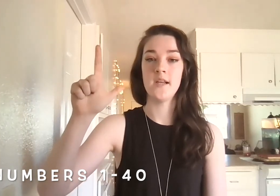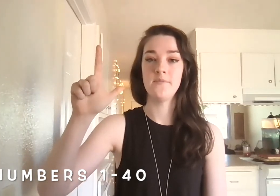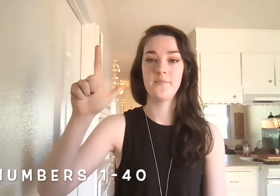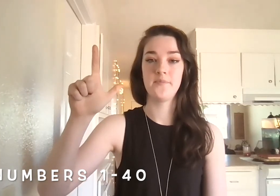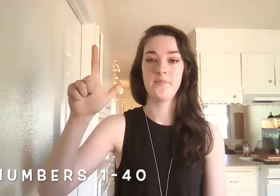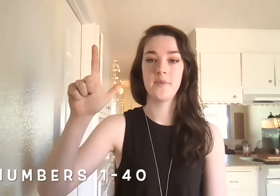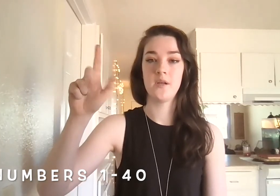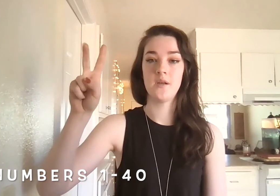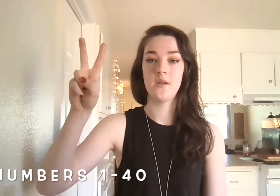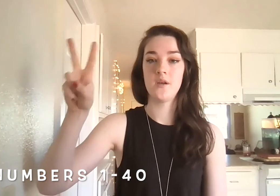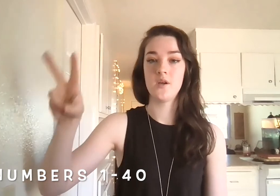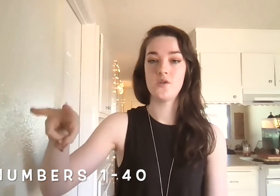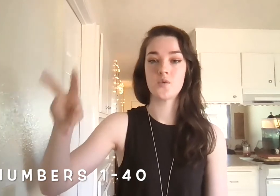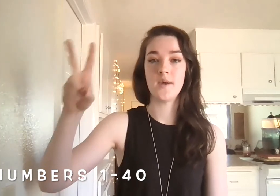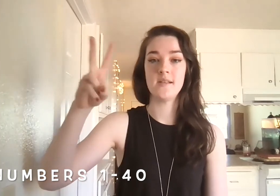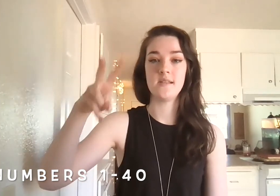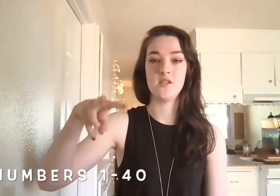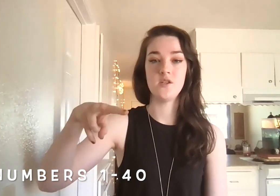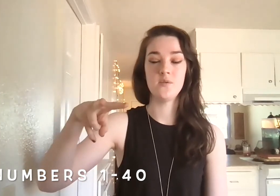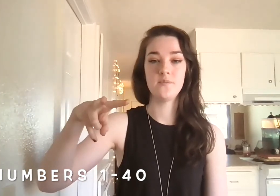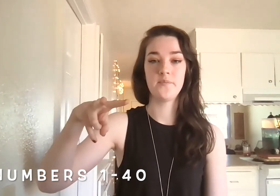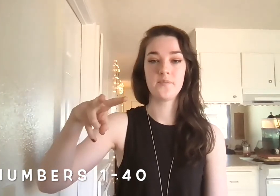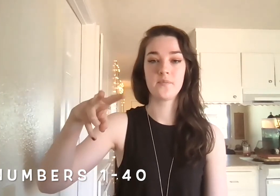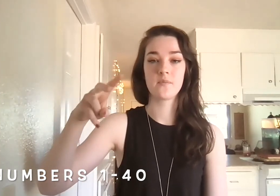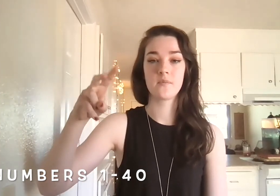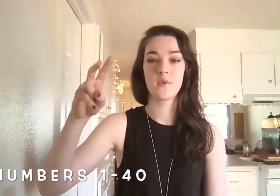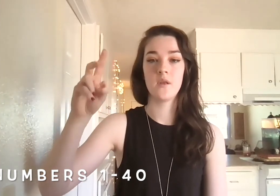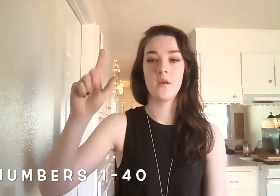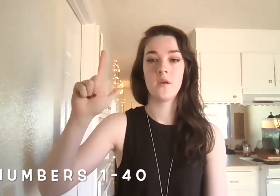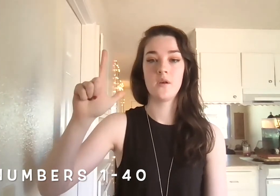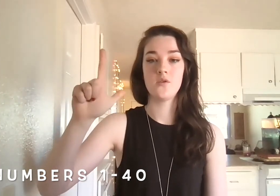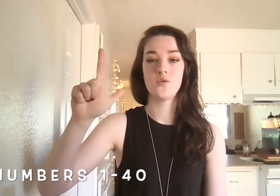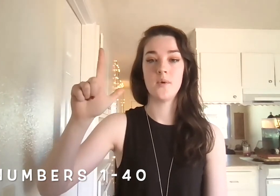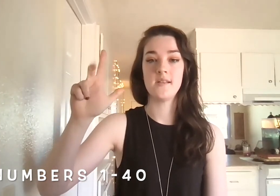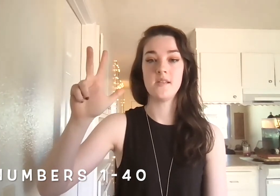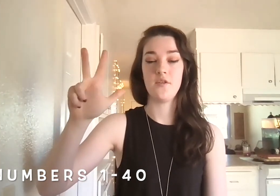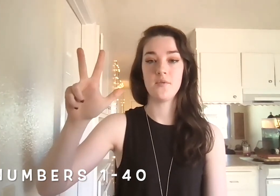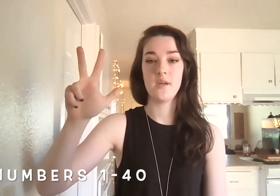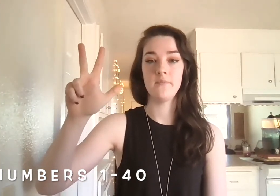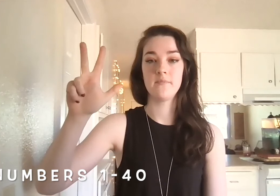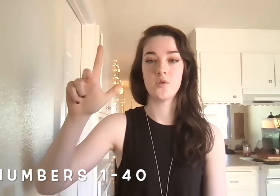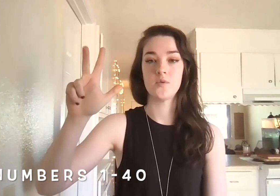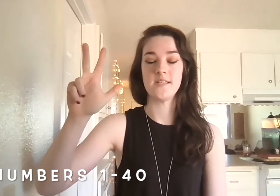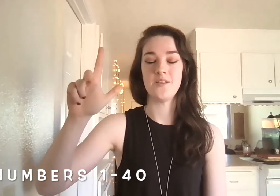22, 23, or 23,